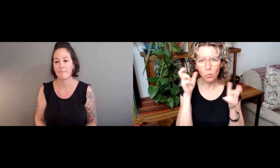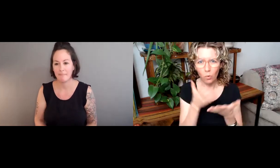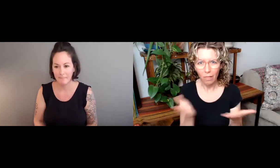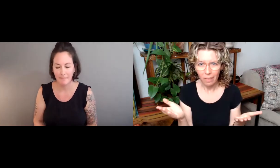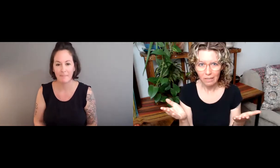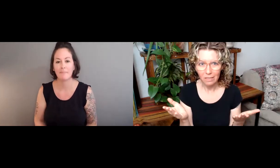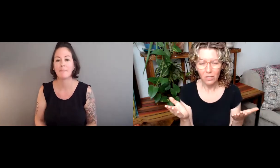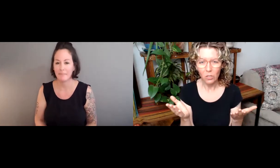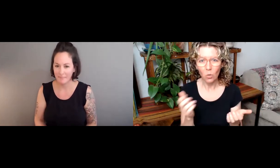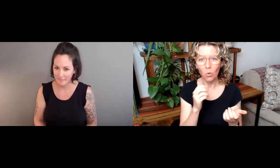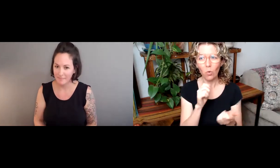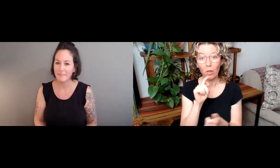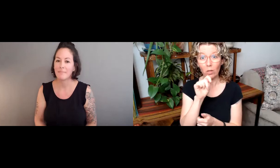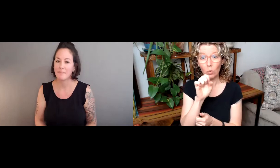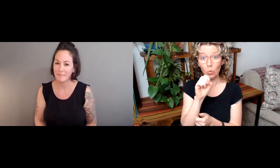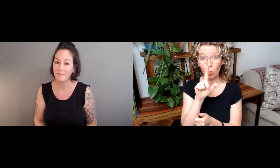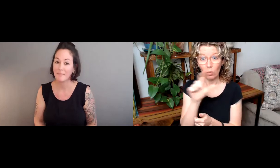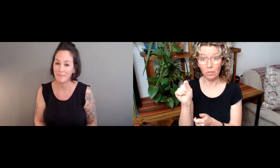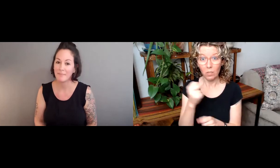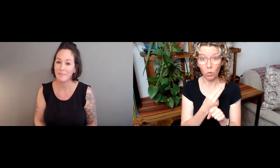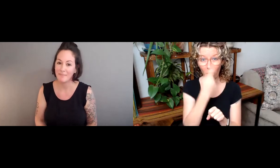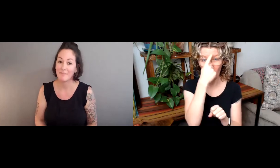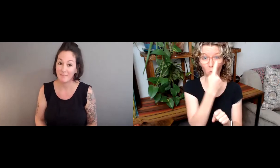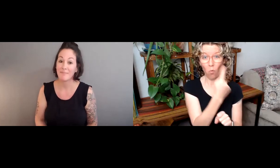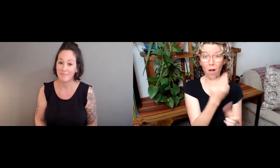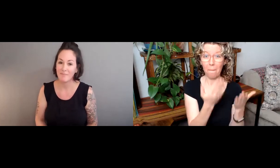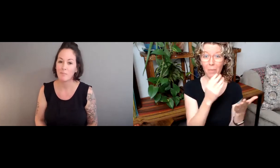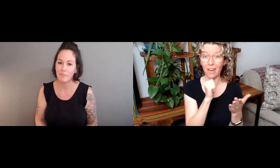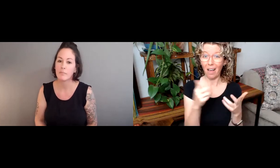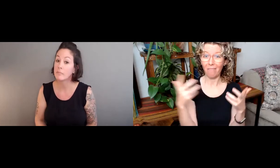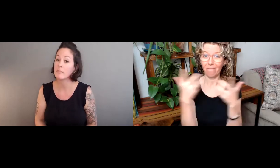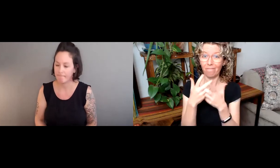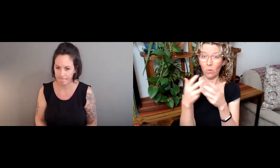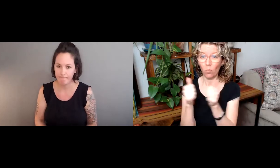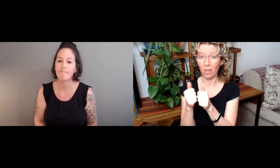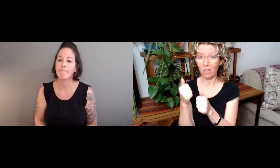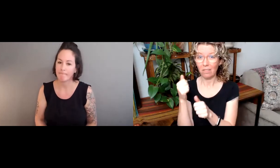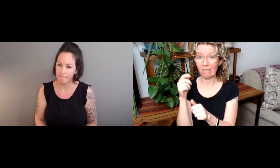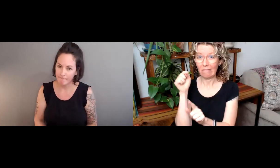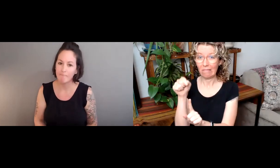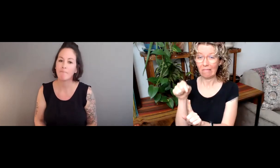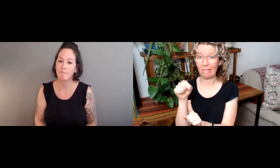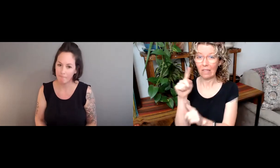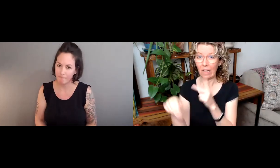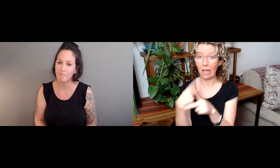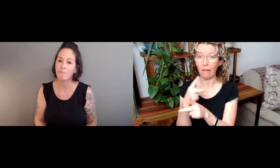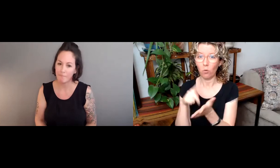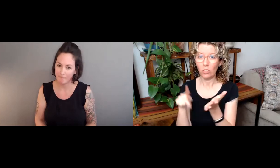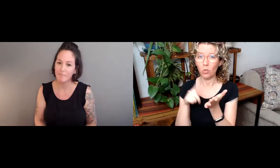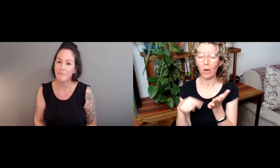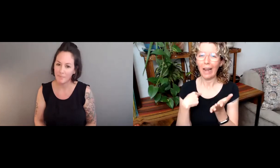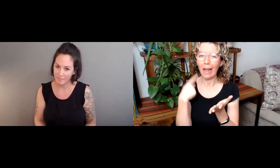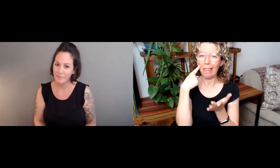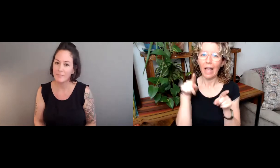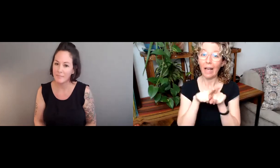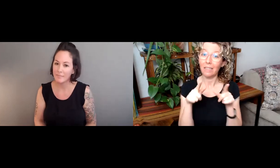Because it's visual. As compared to auditory. So the uses for one might be different.